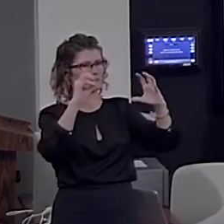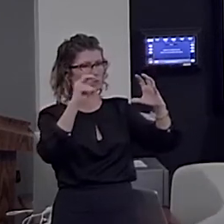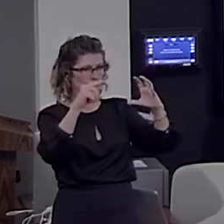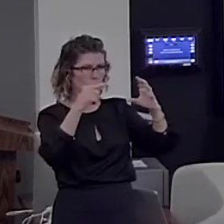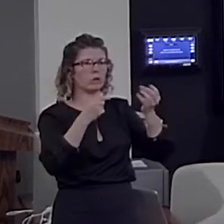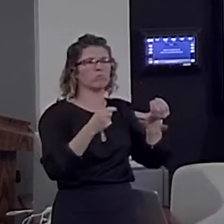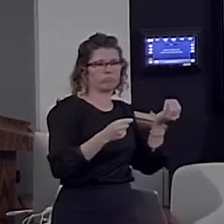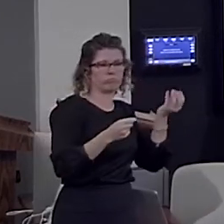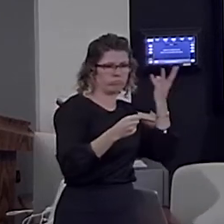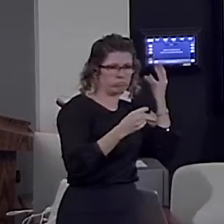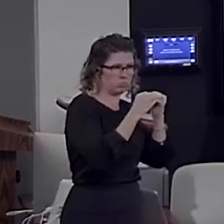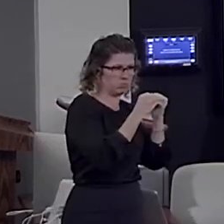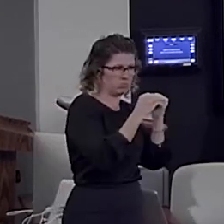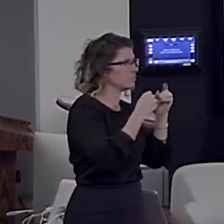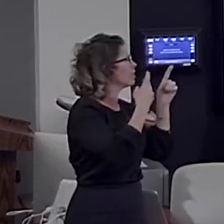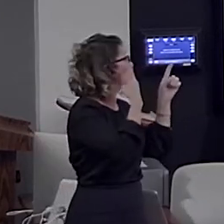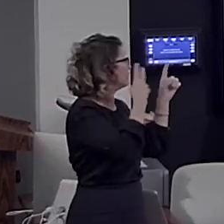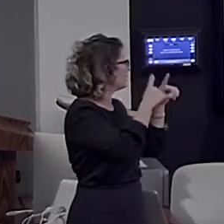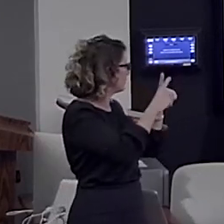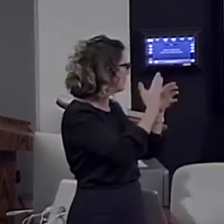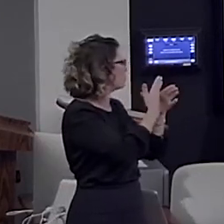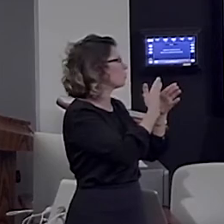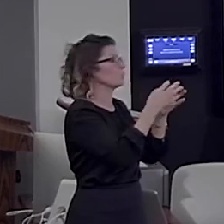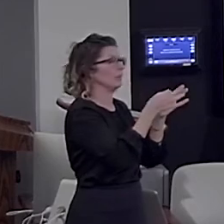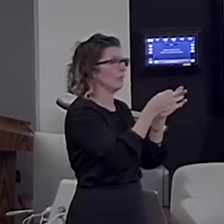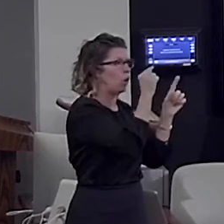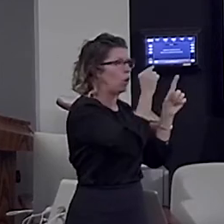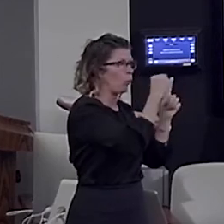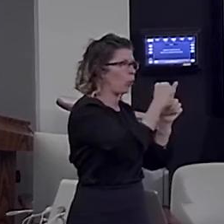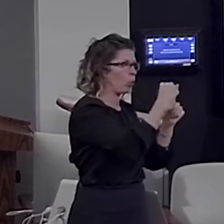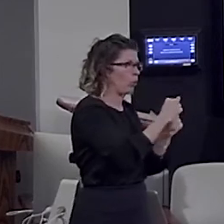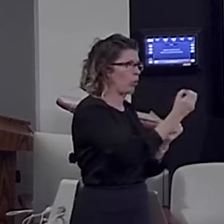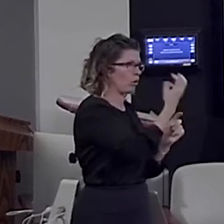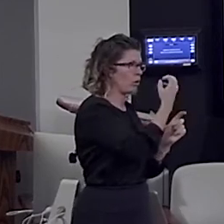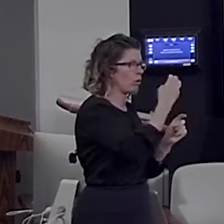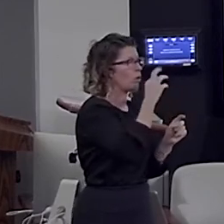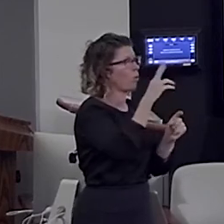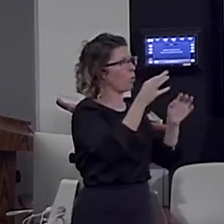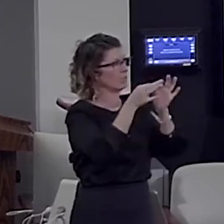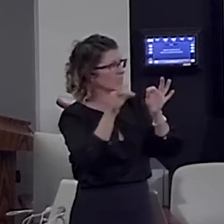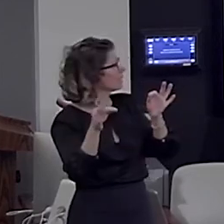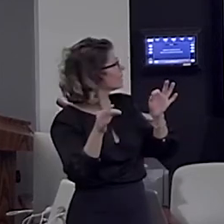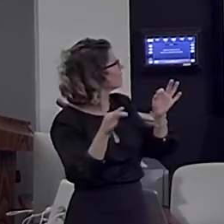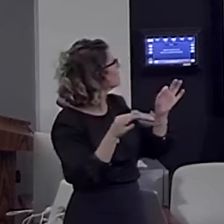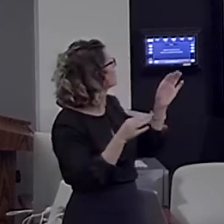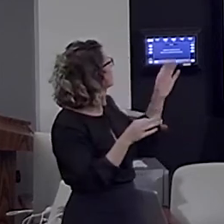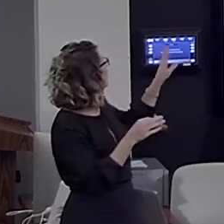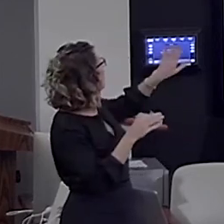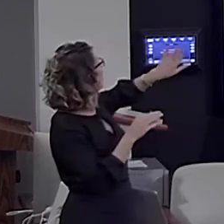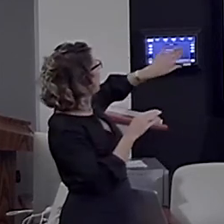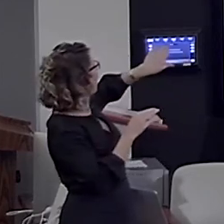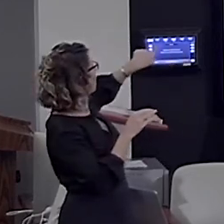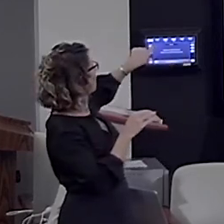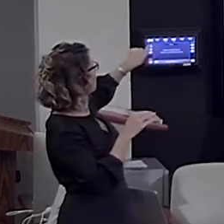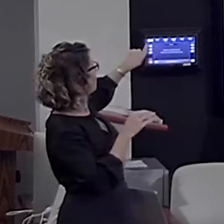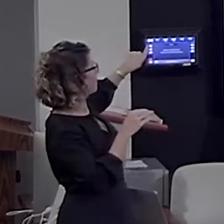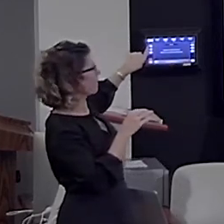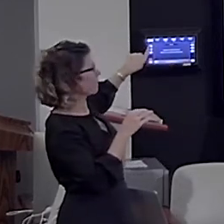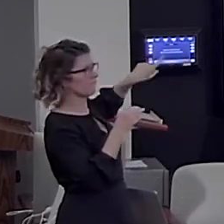difference between sentence versus word list. On the left, you see what we got for sign language. A mild activation in the same